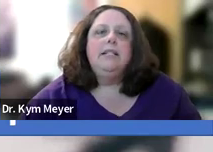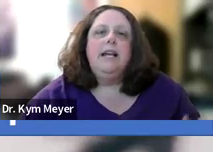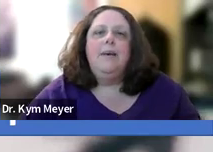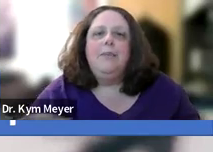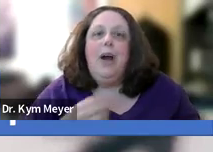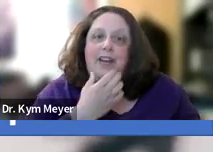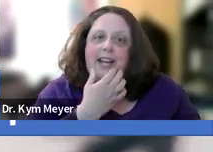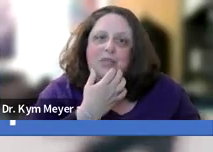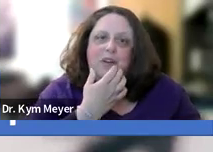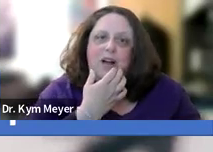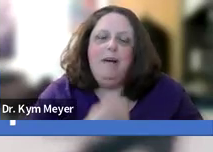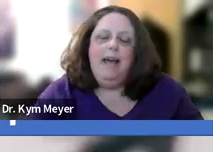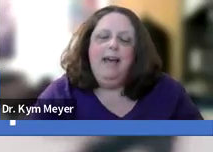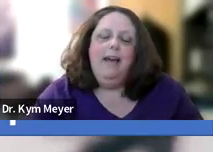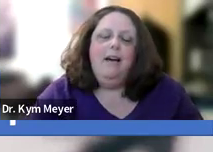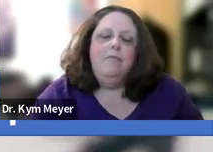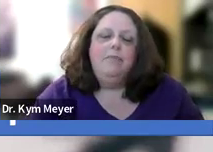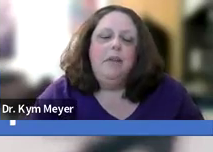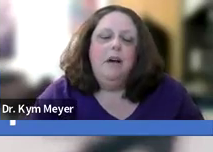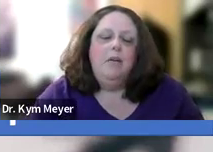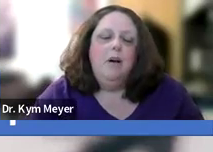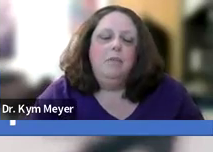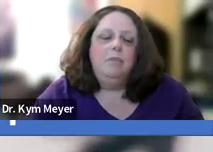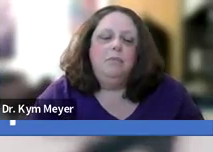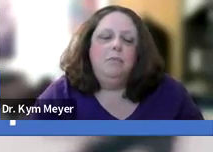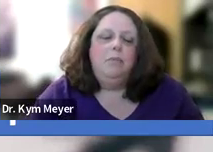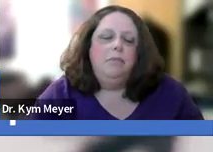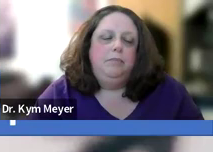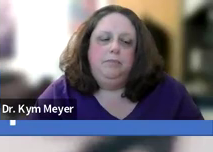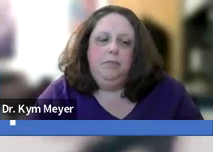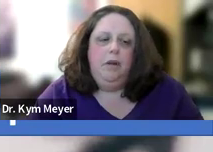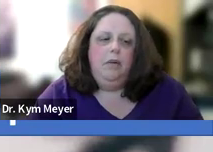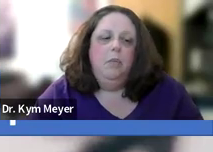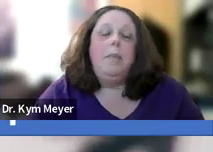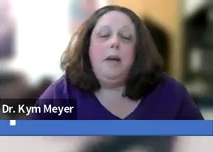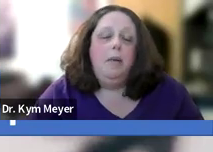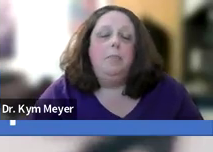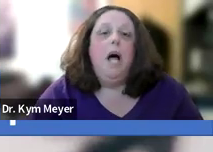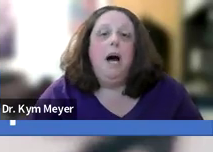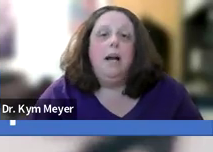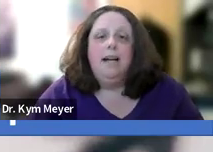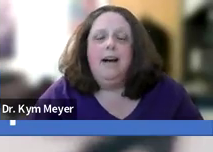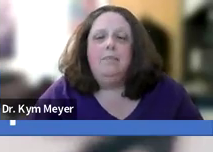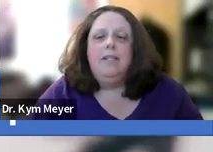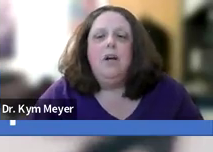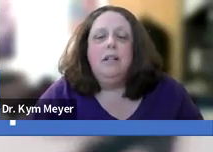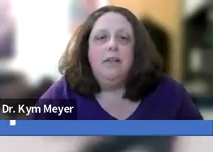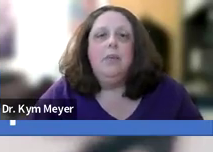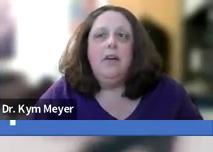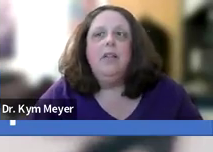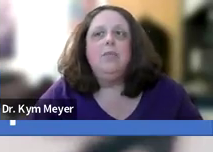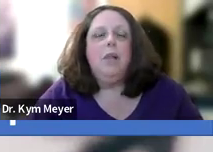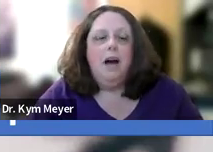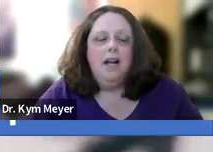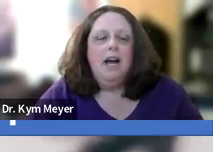This graphic is from a webinar, a blog. It's called the